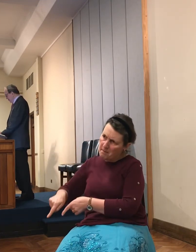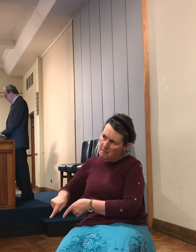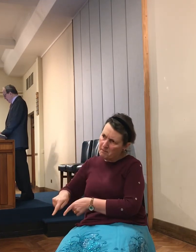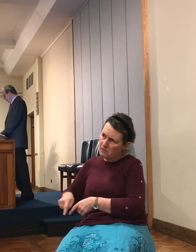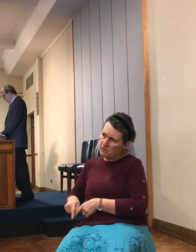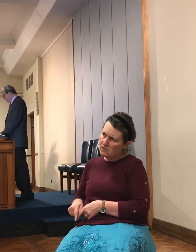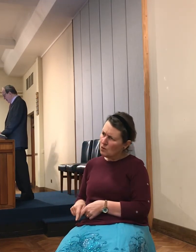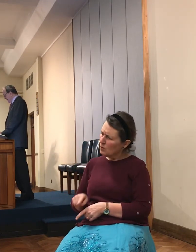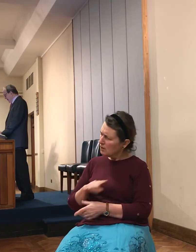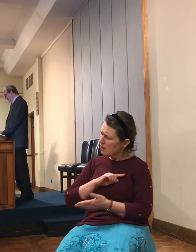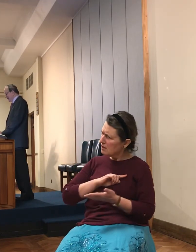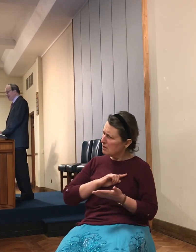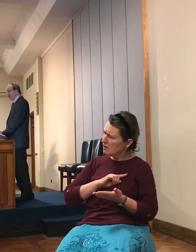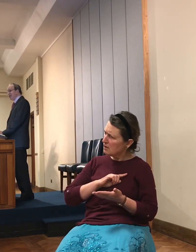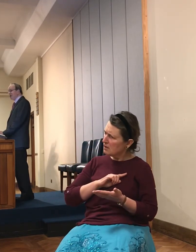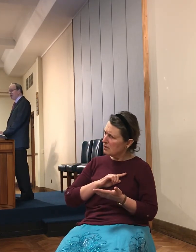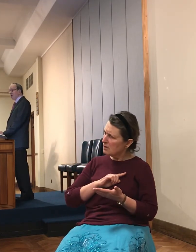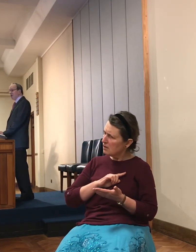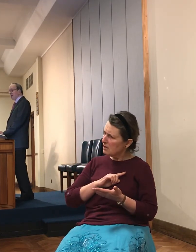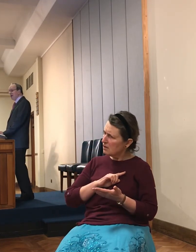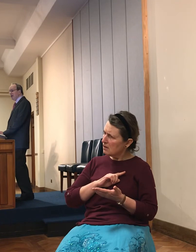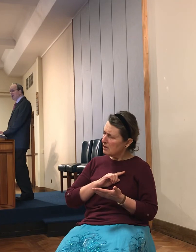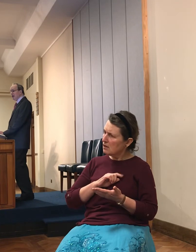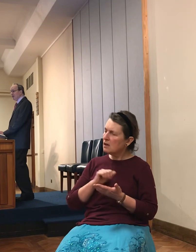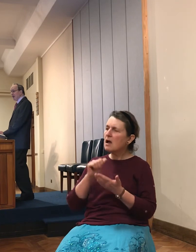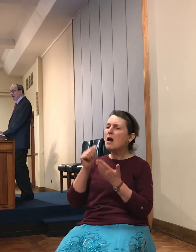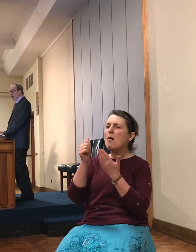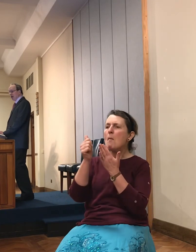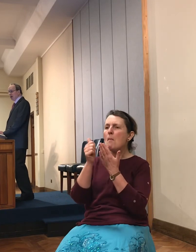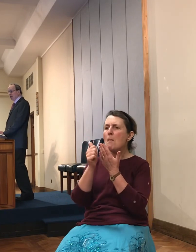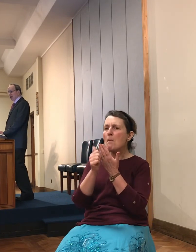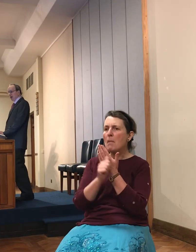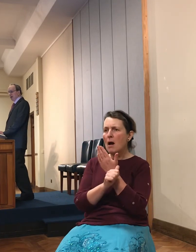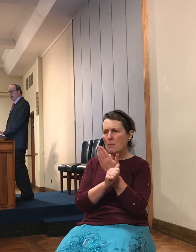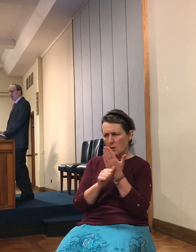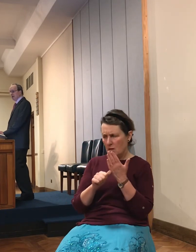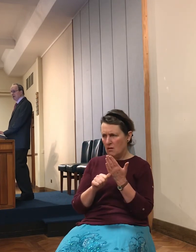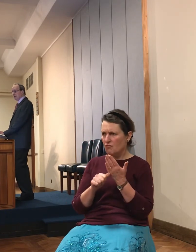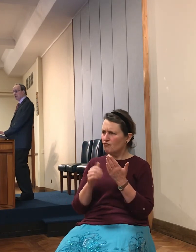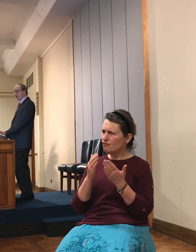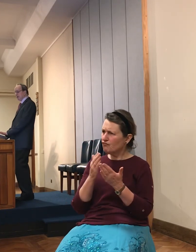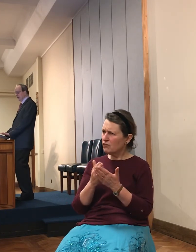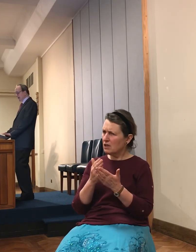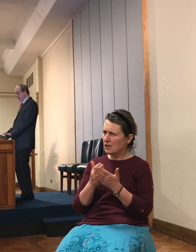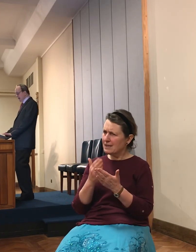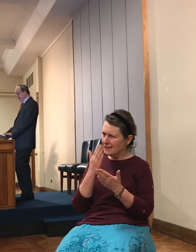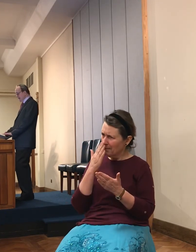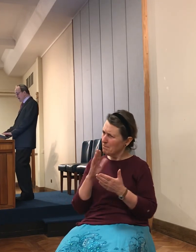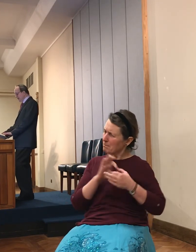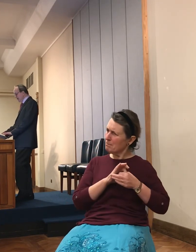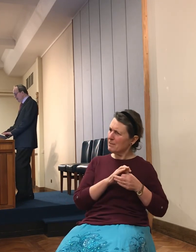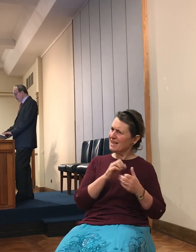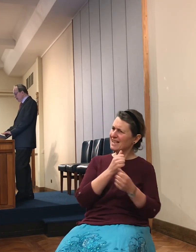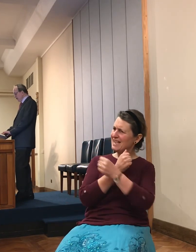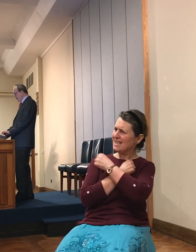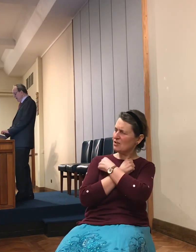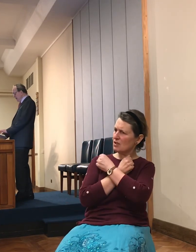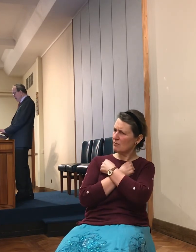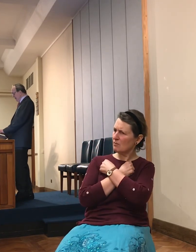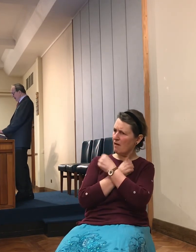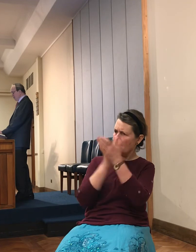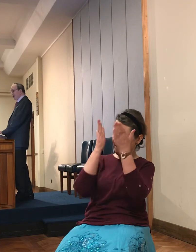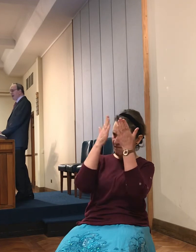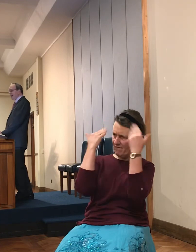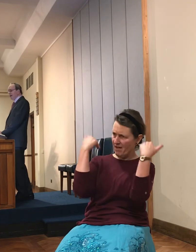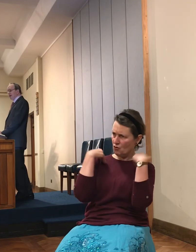In the Bible, that seems to have been a pharaoh trick. That seems to have